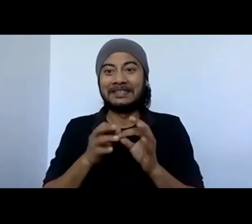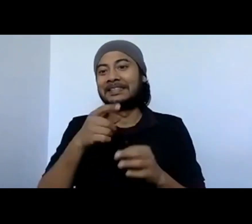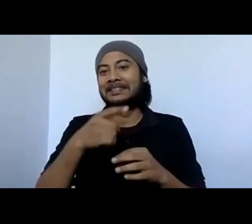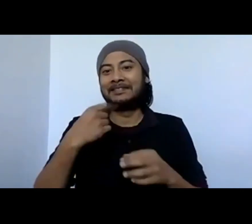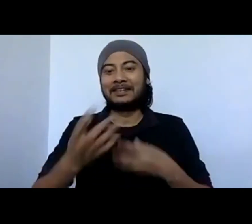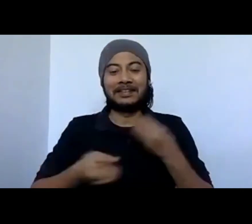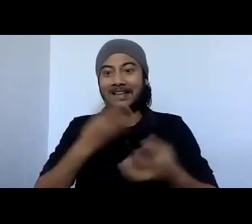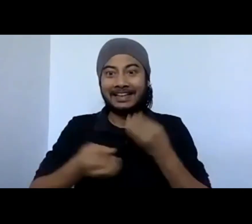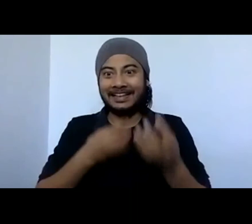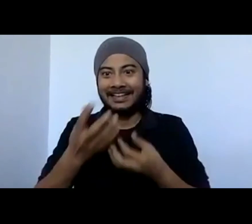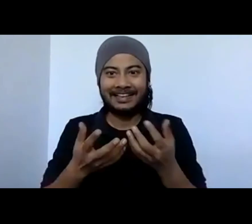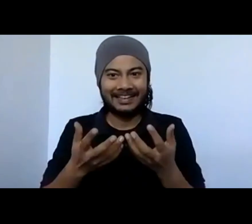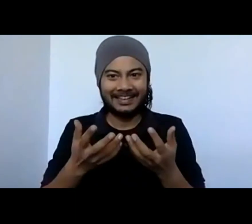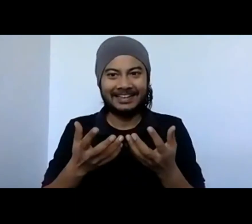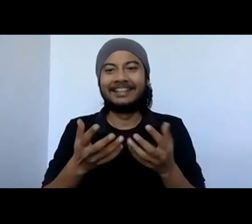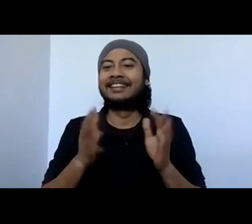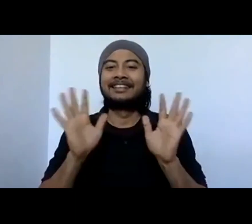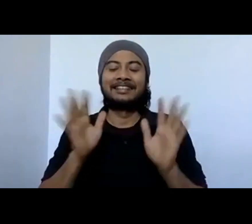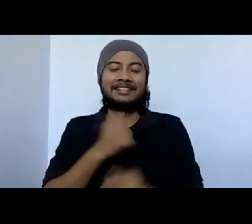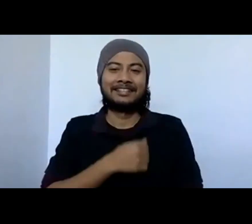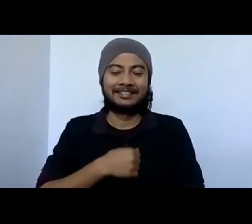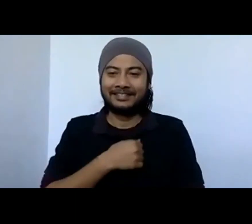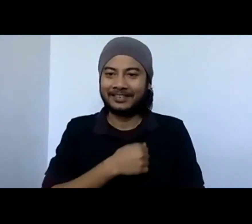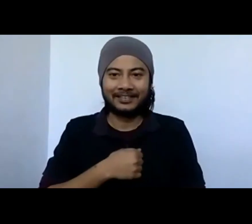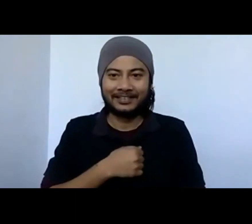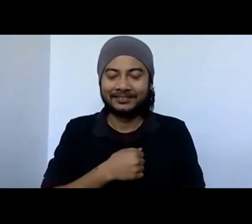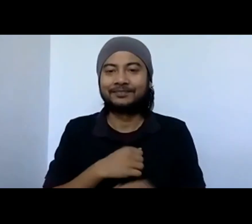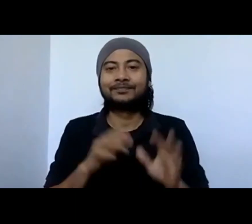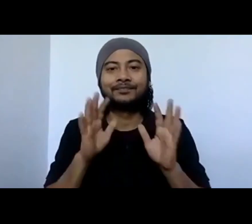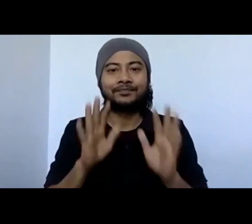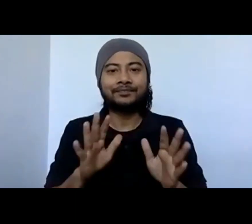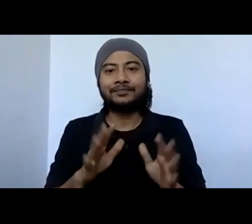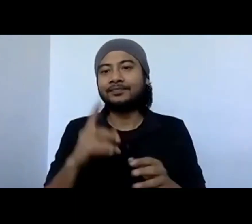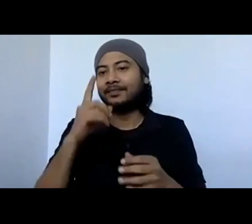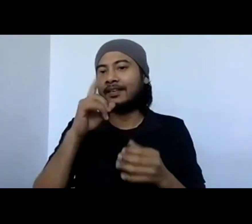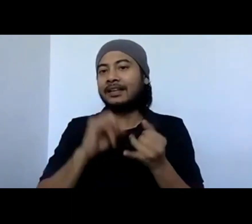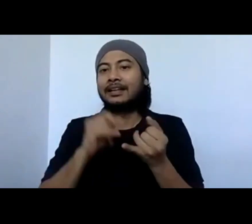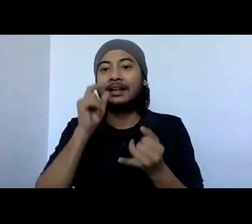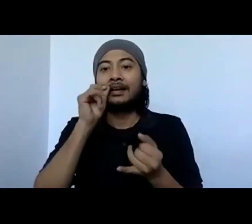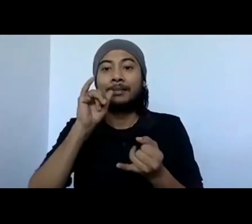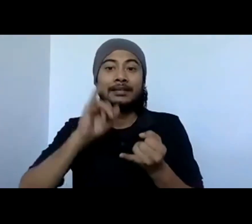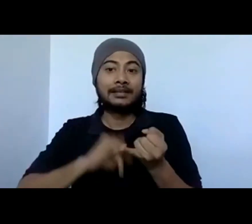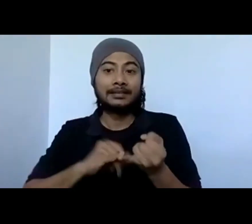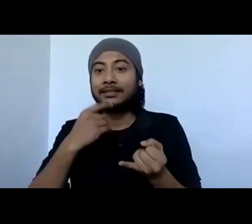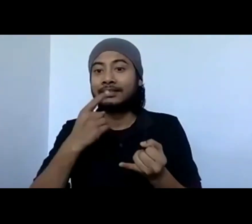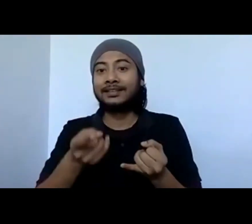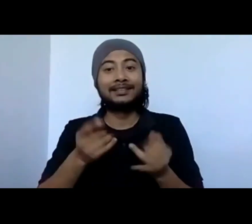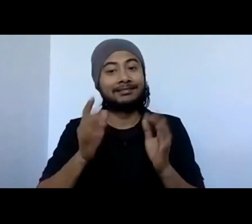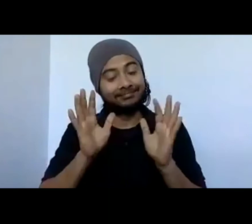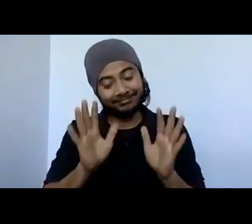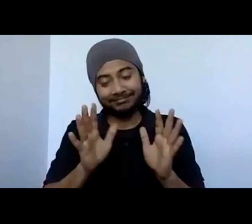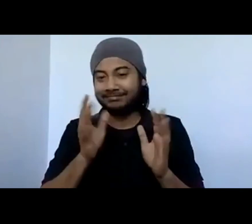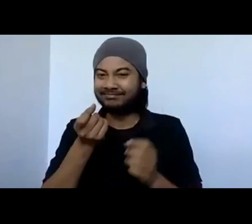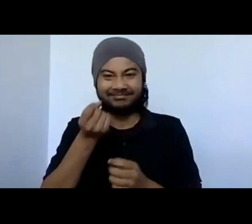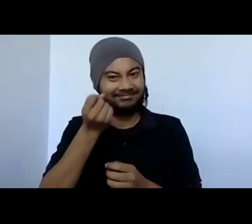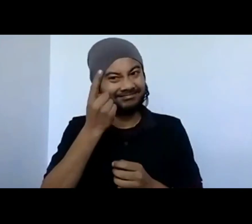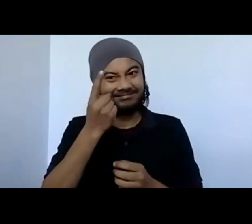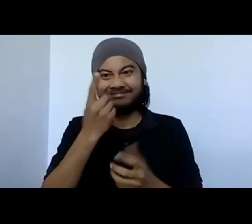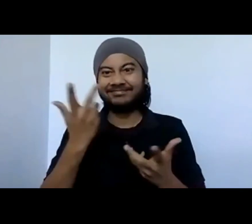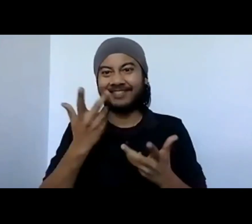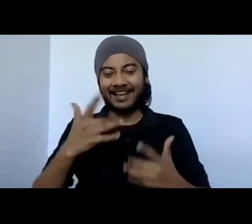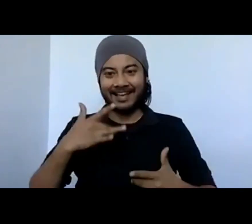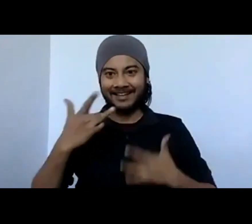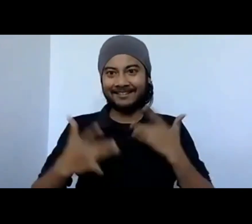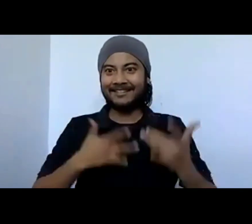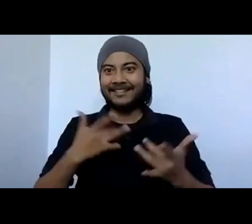Yeah, I can understand when you're in the flow of your, you know, the things you're passionate about, this typically happens.